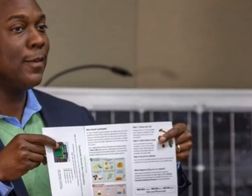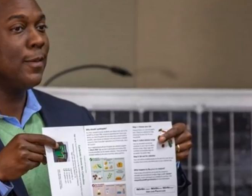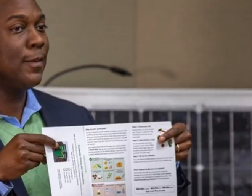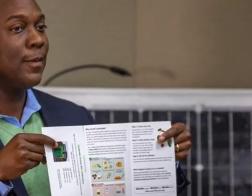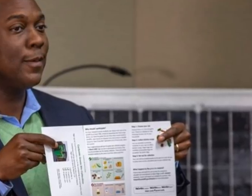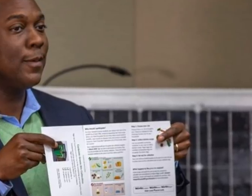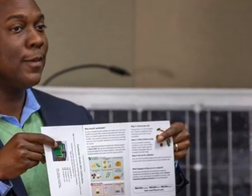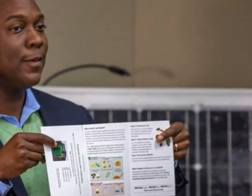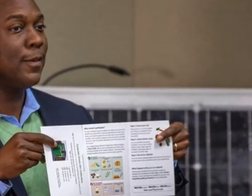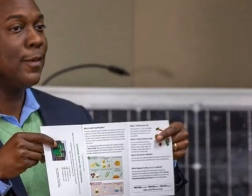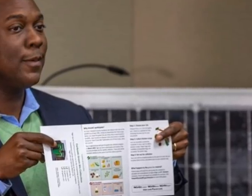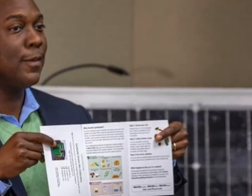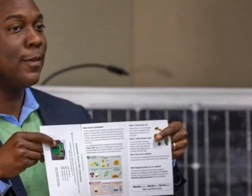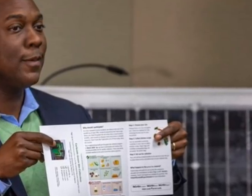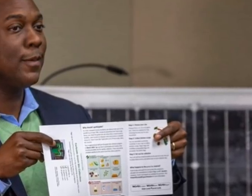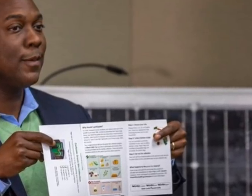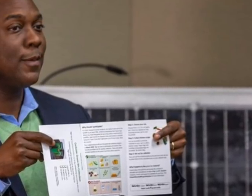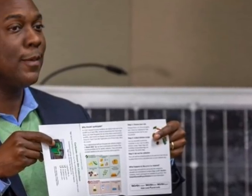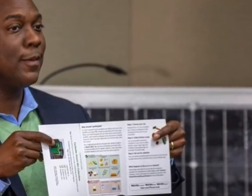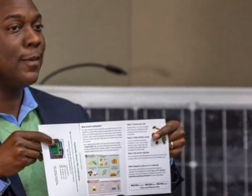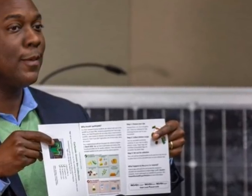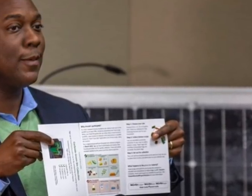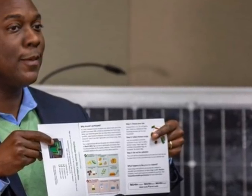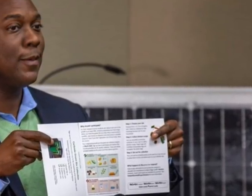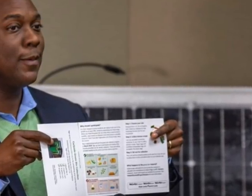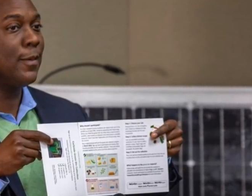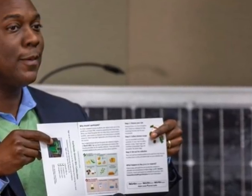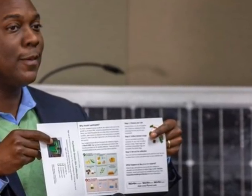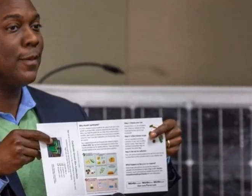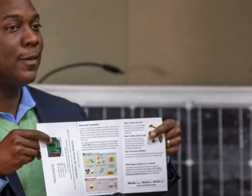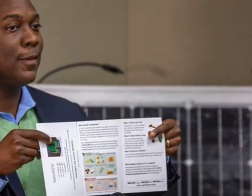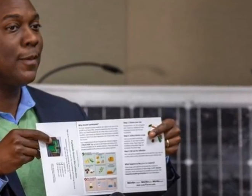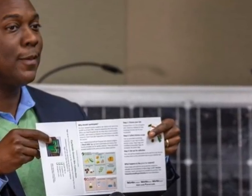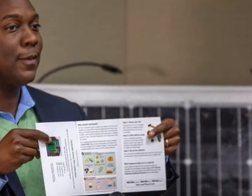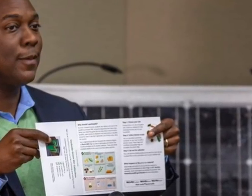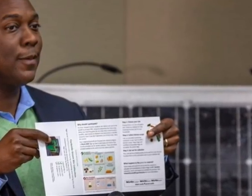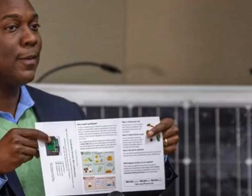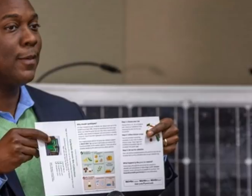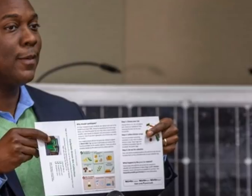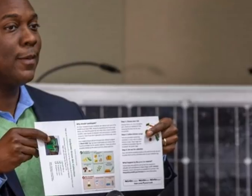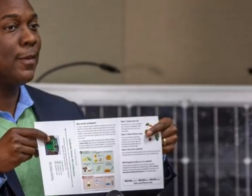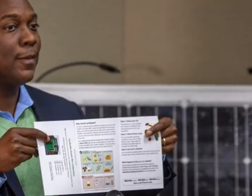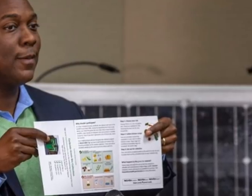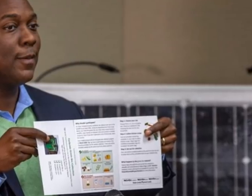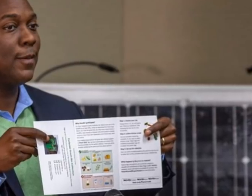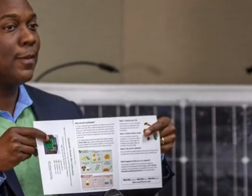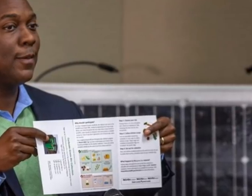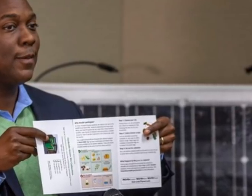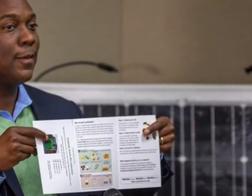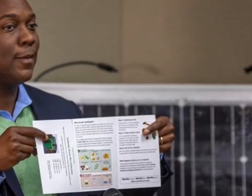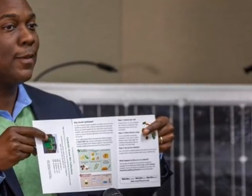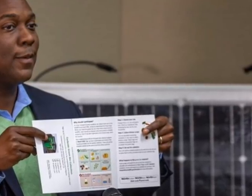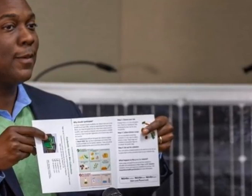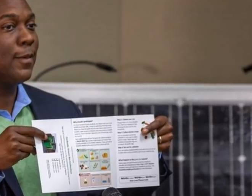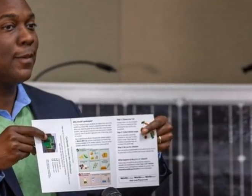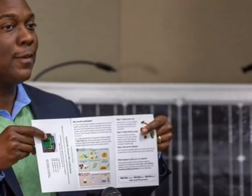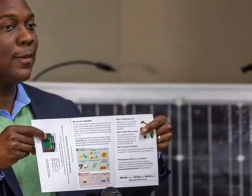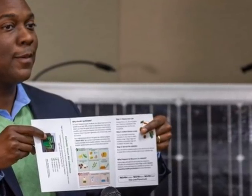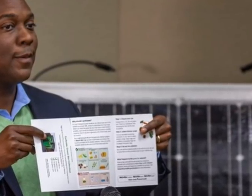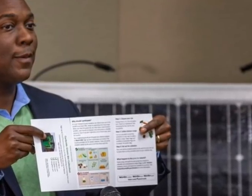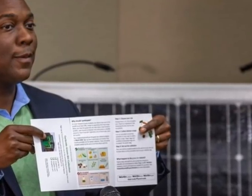We must realize that the policies that protect our environment will also help places like Ellicott City, Savage,